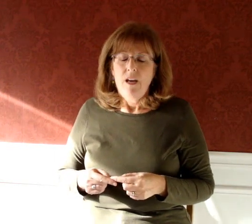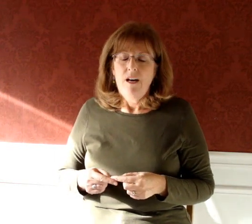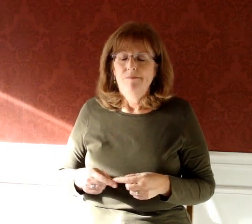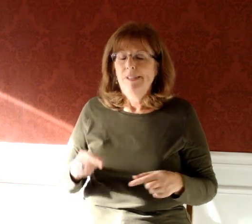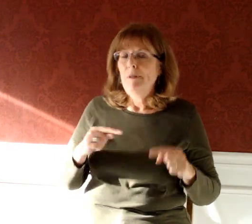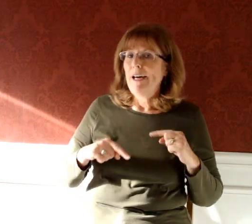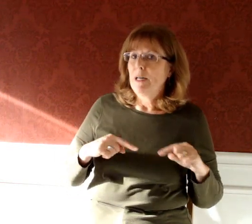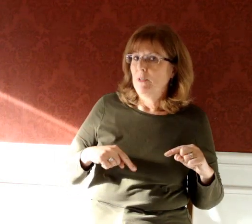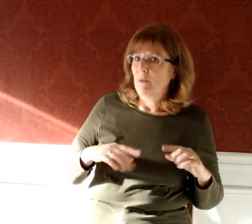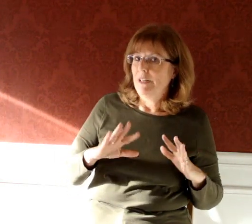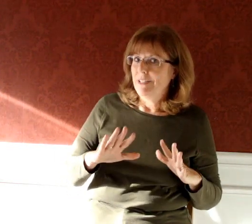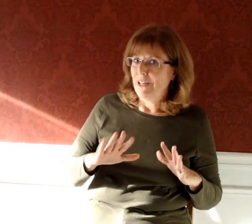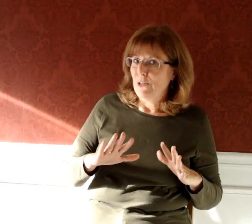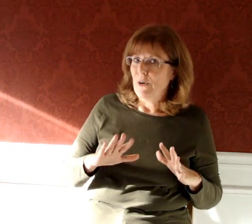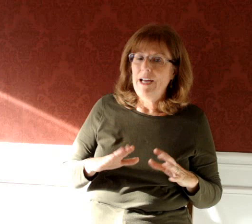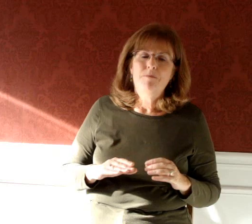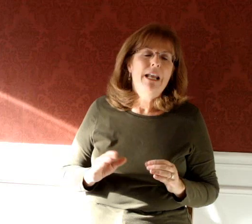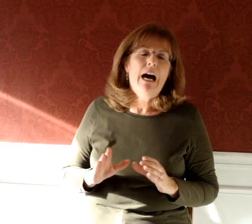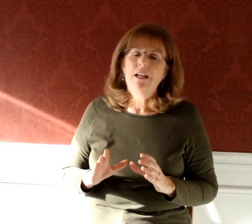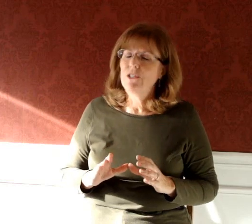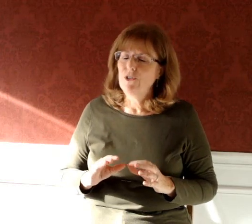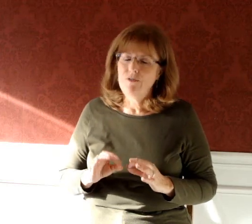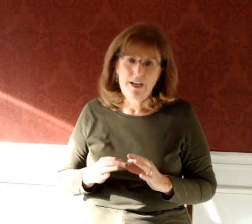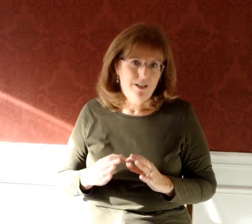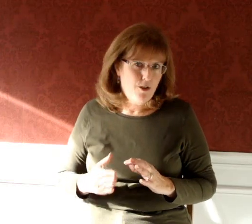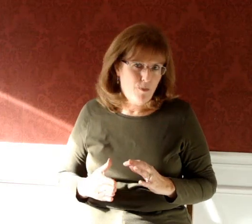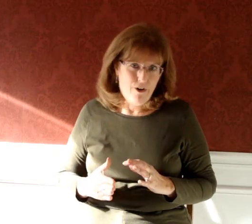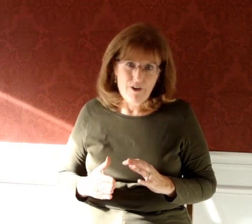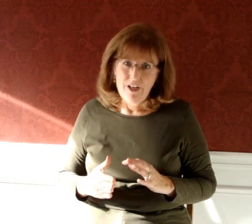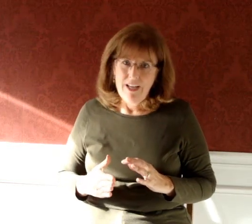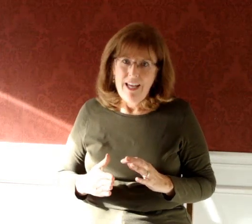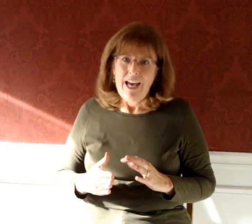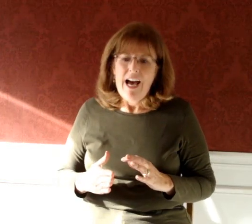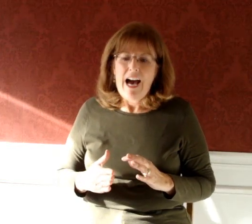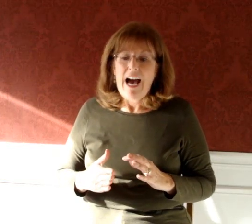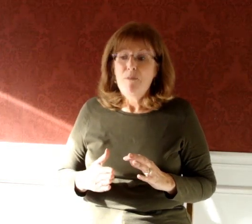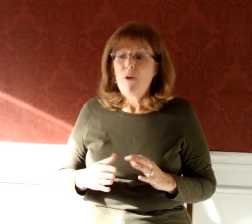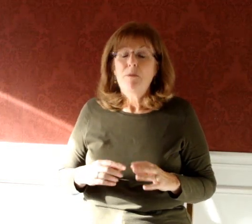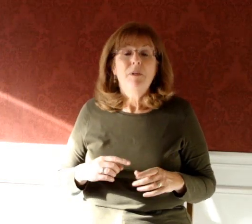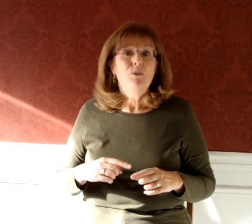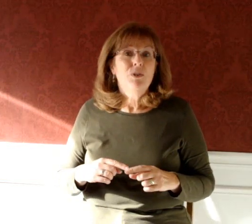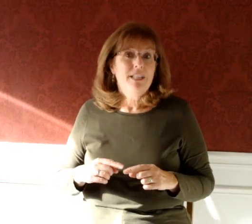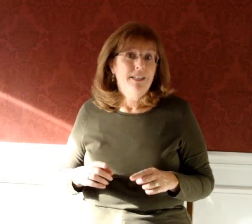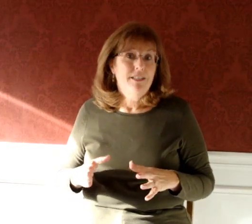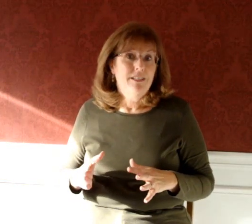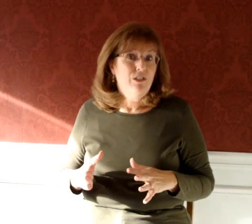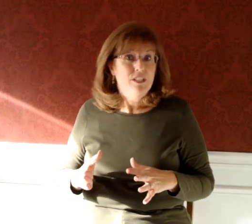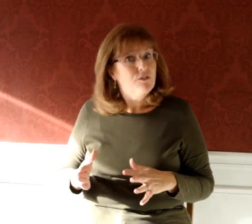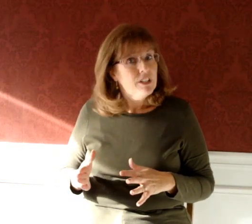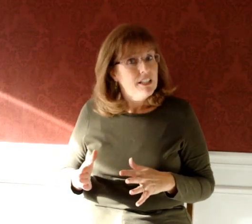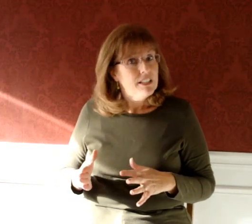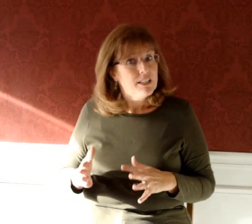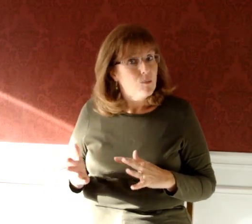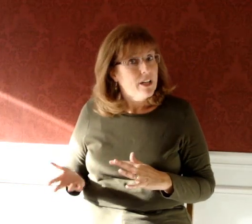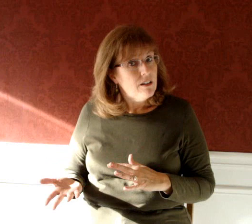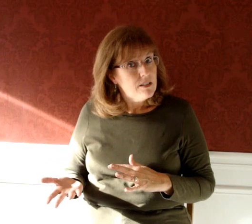let me back up a little bit and tell you, I am not a certified interpreter. I probably will sign this a little differently than someone else,